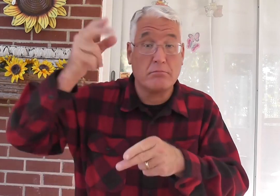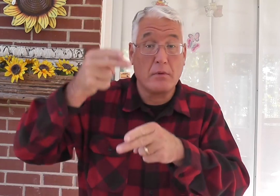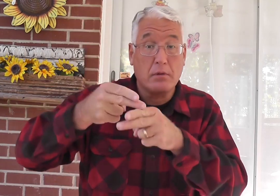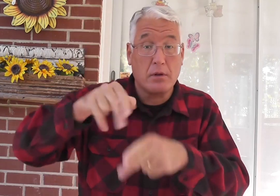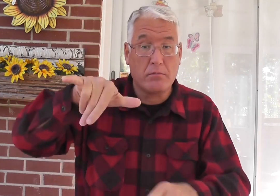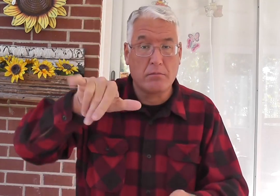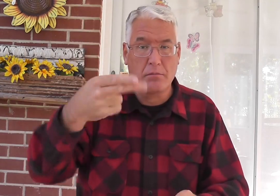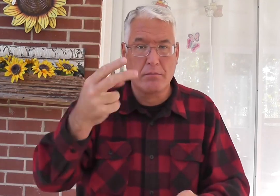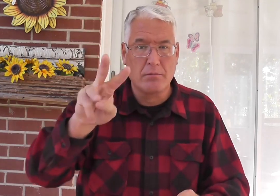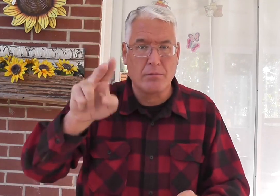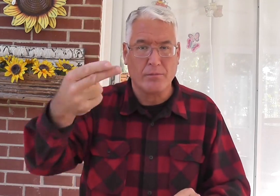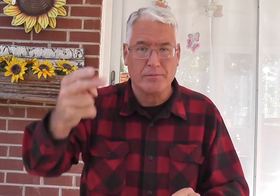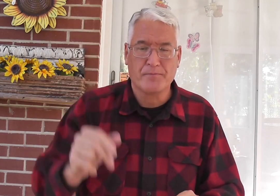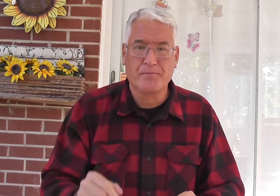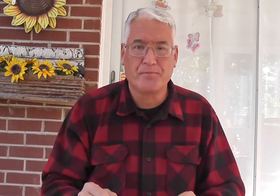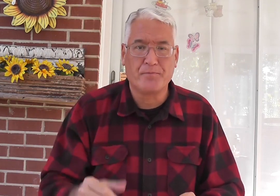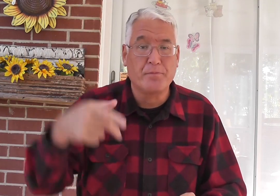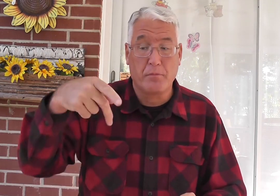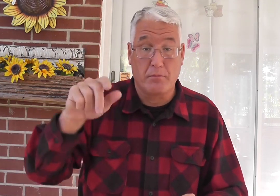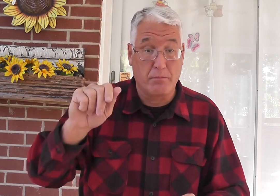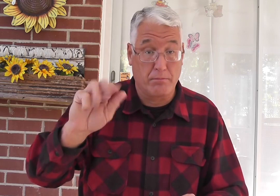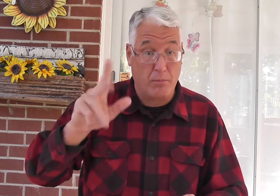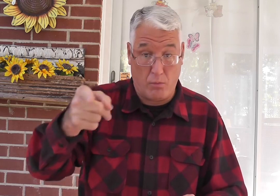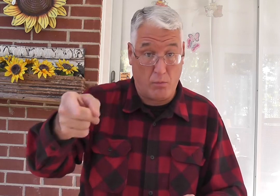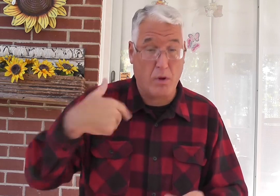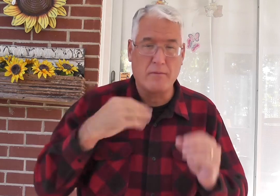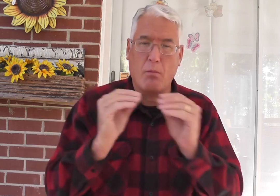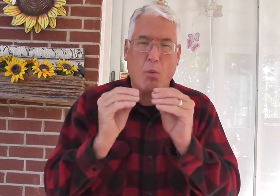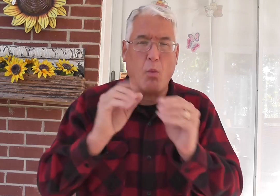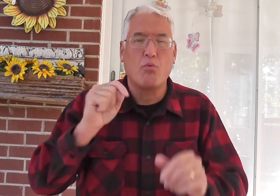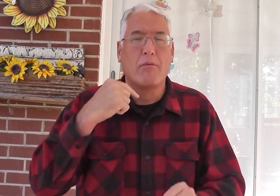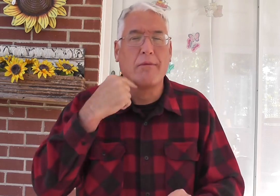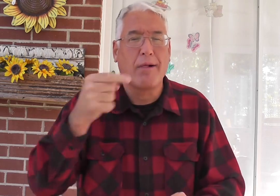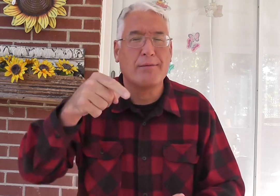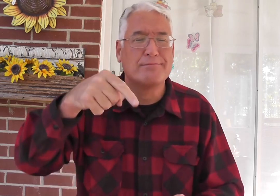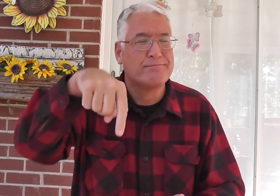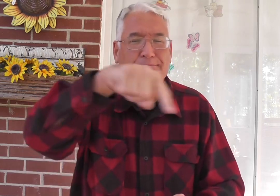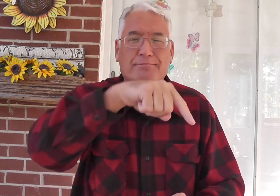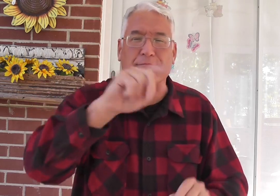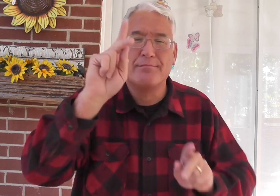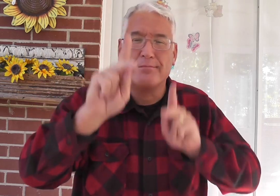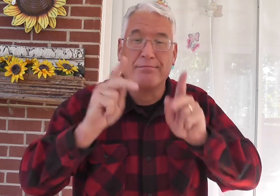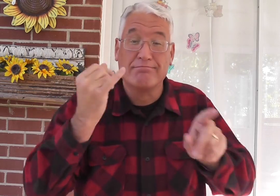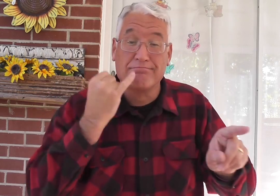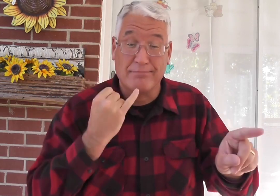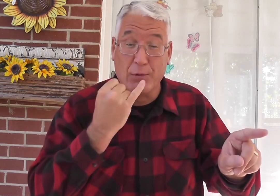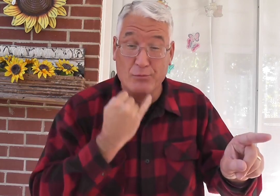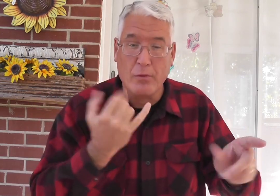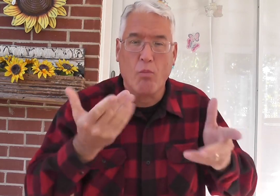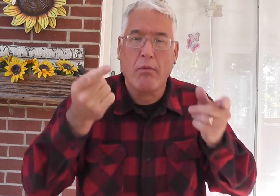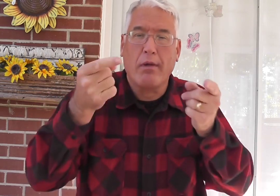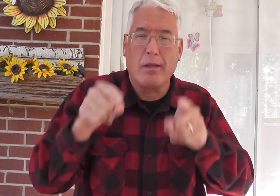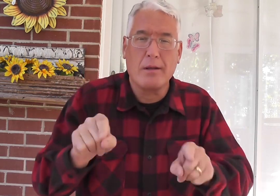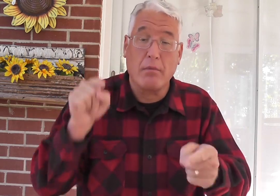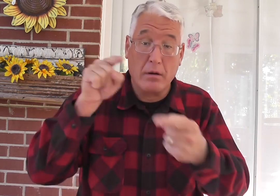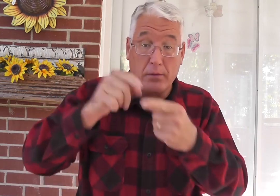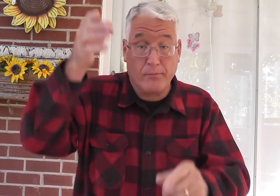only one. And that is what has meant that his name is Yahweh. Now, Paul has more to say about